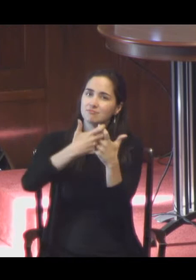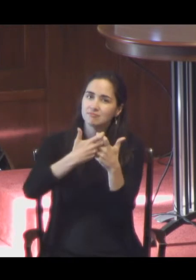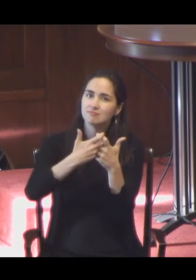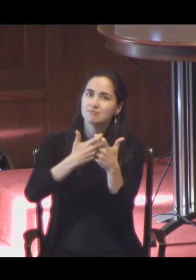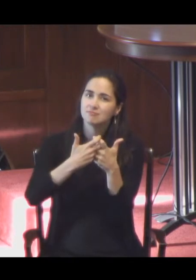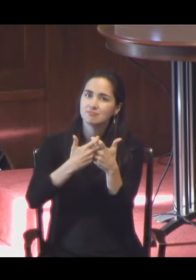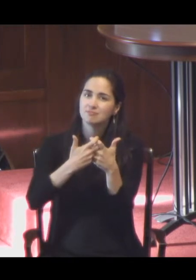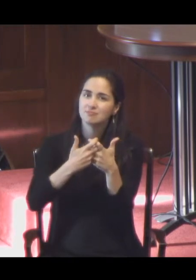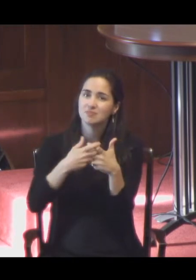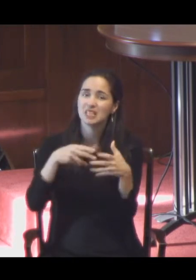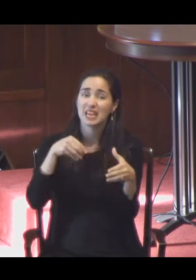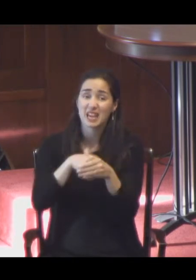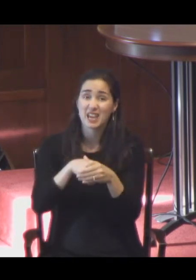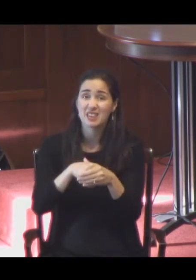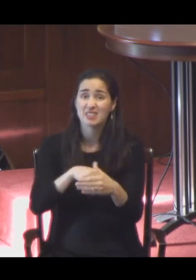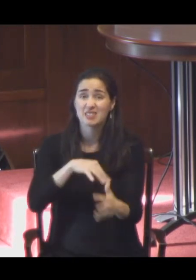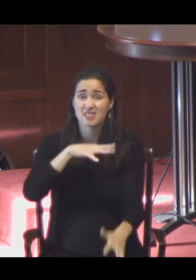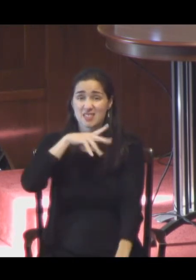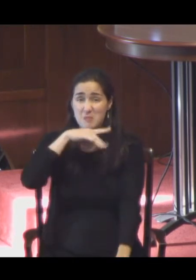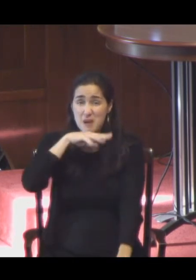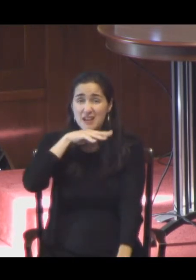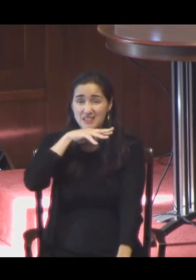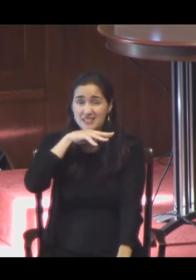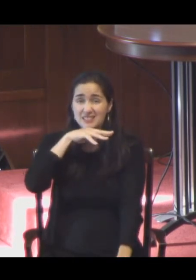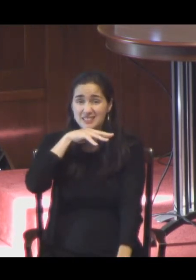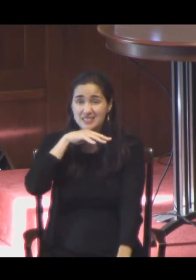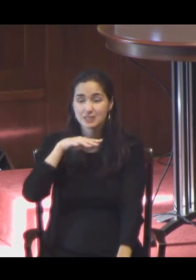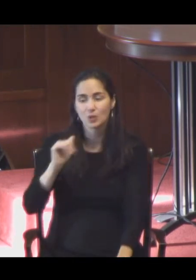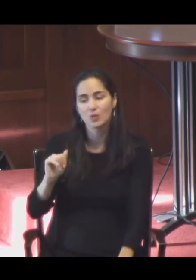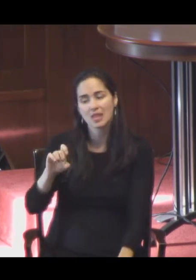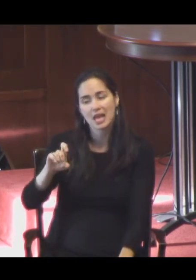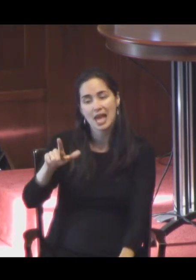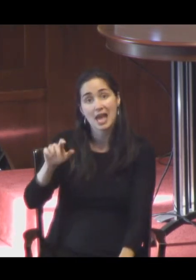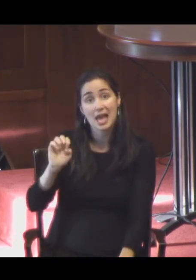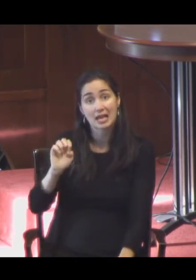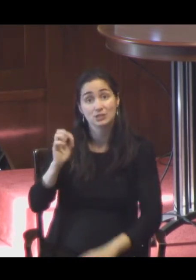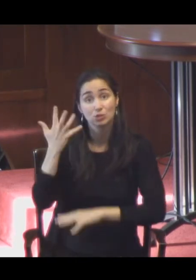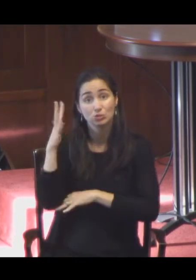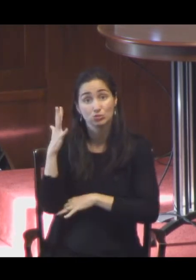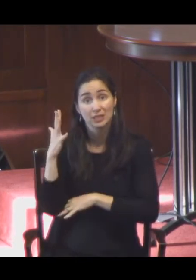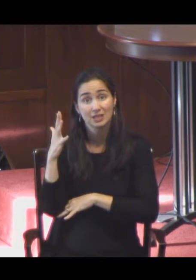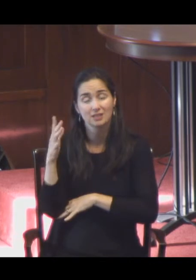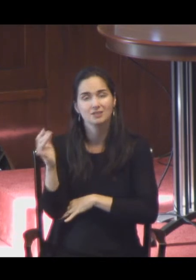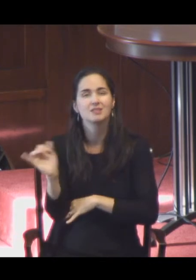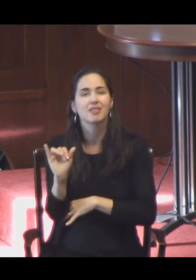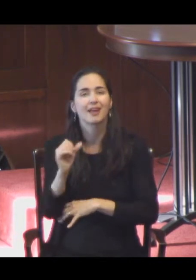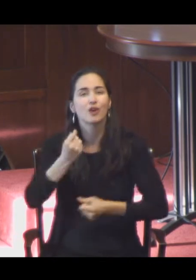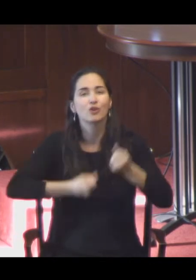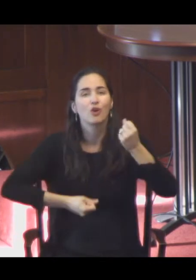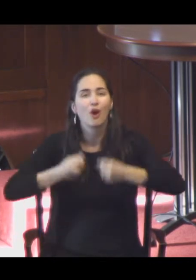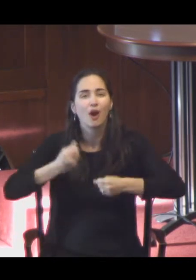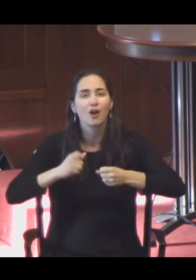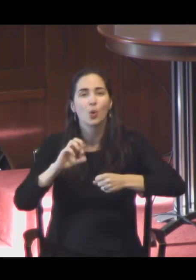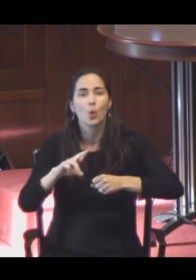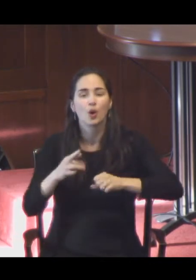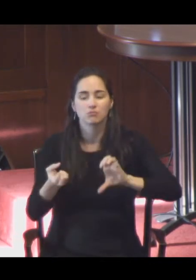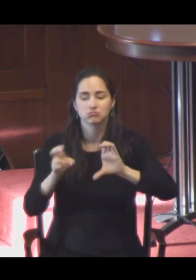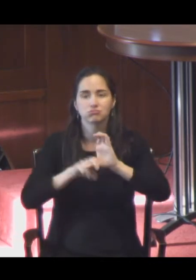Clot the bedded axletree. The axletree is literally in a carriage or in a car. You have the axle and you have the drive